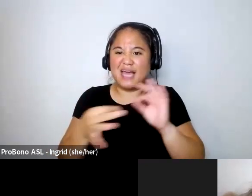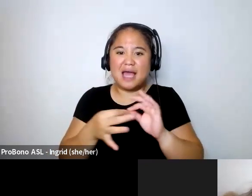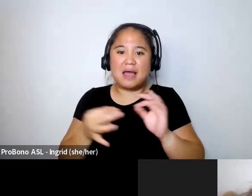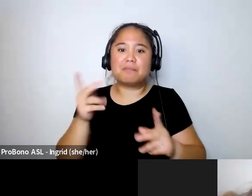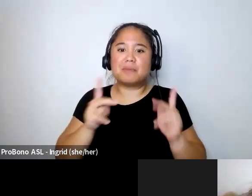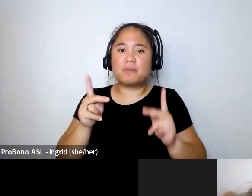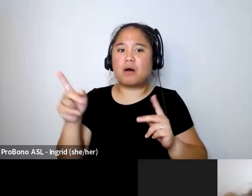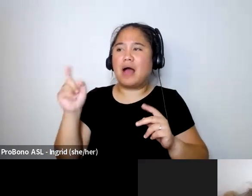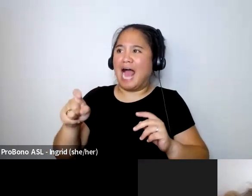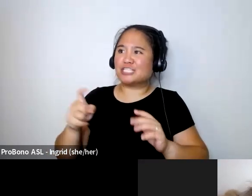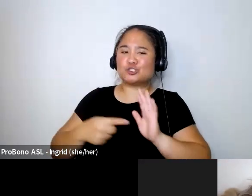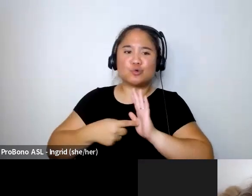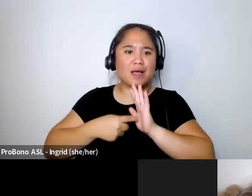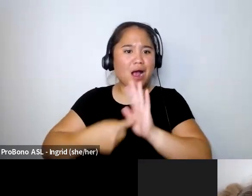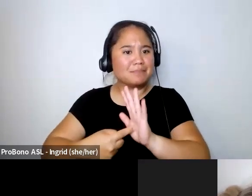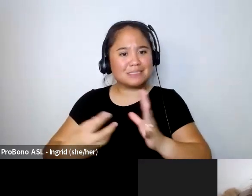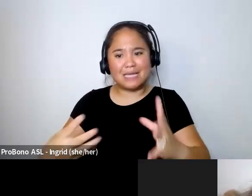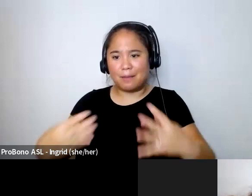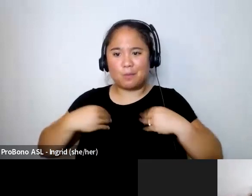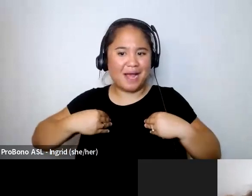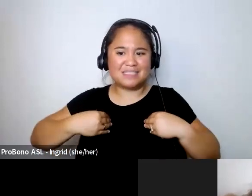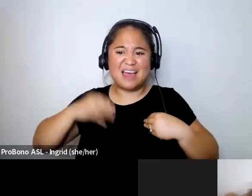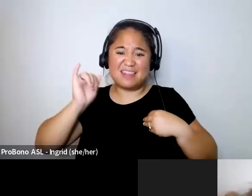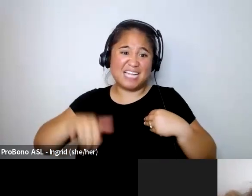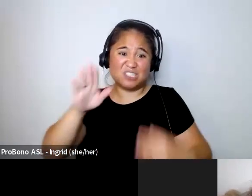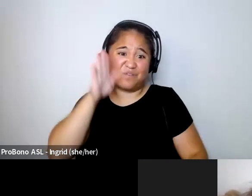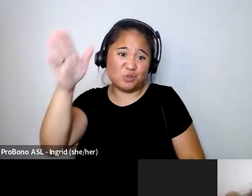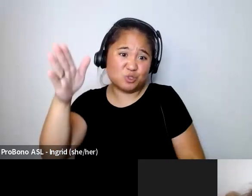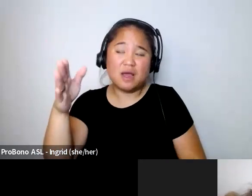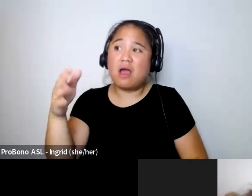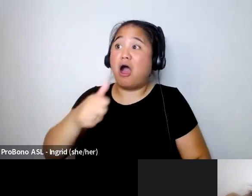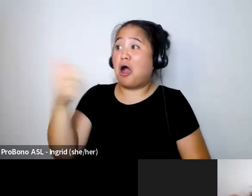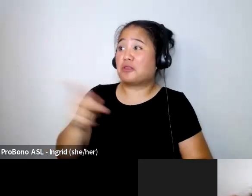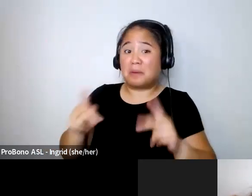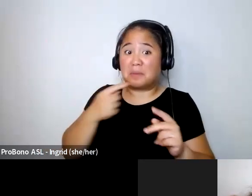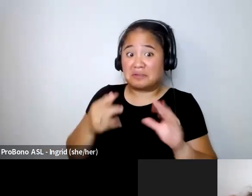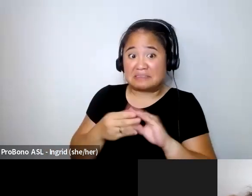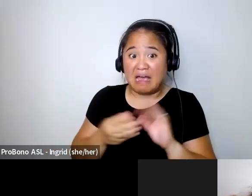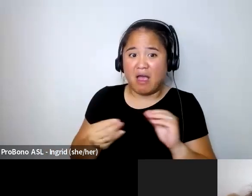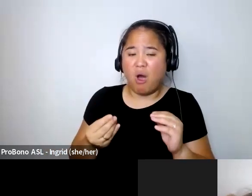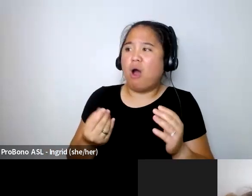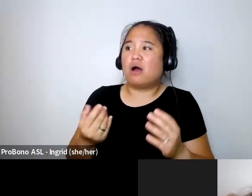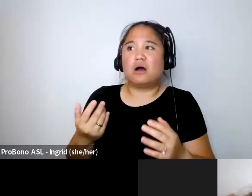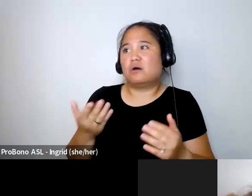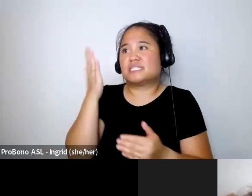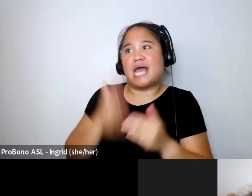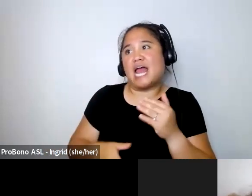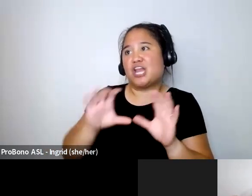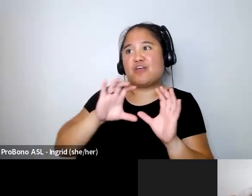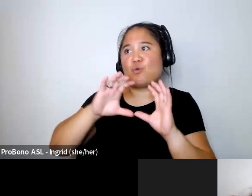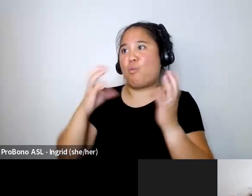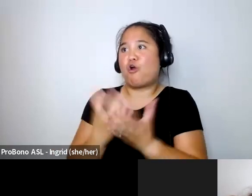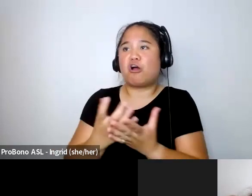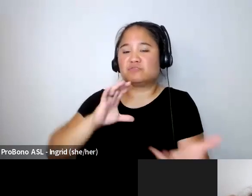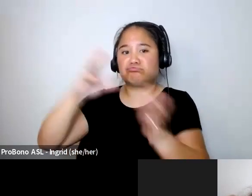to encompass it and embrace it and it's the future and i've had people say that it is the end of the world so